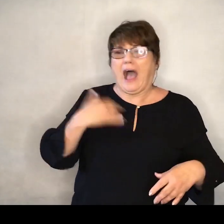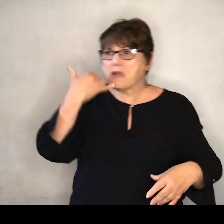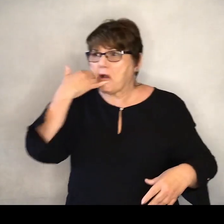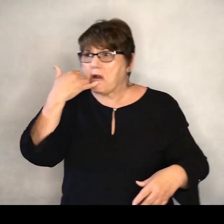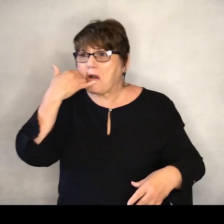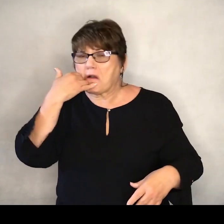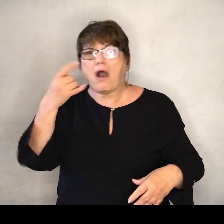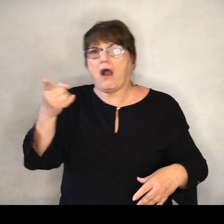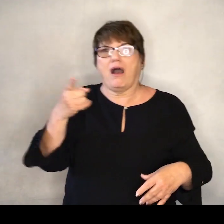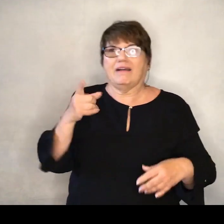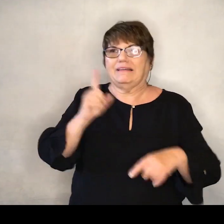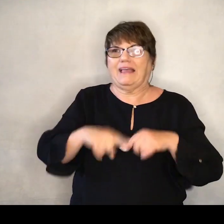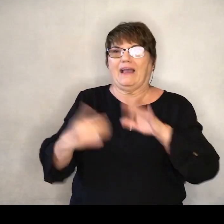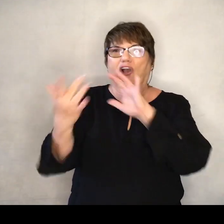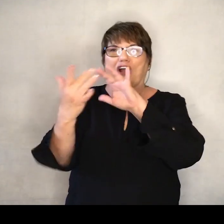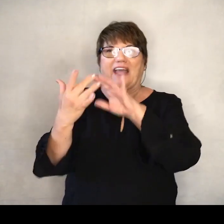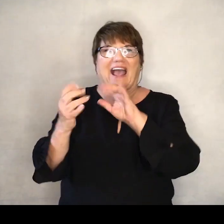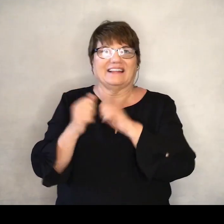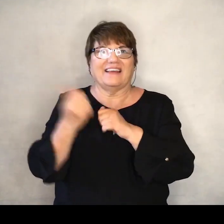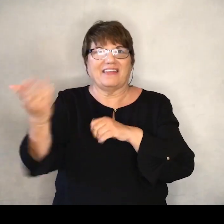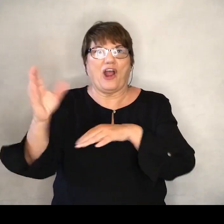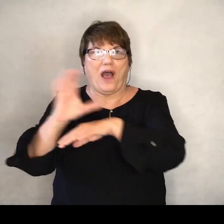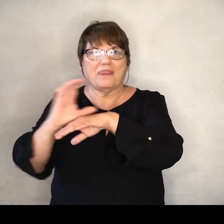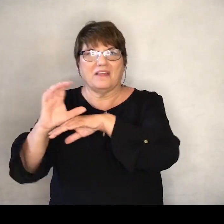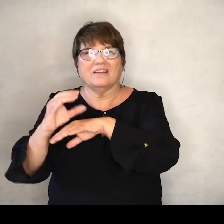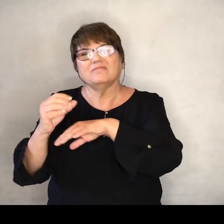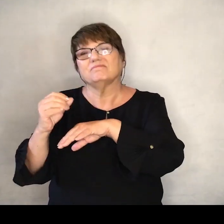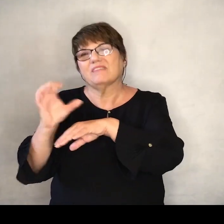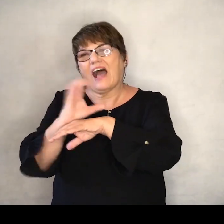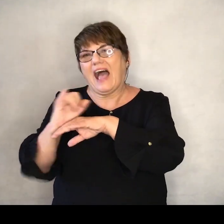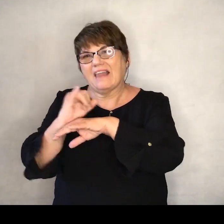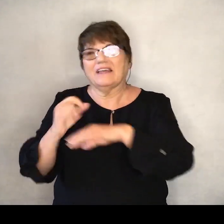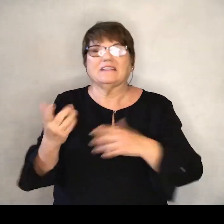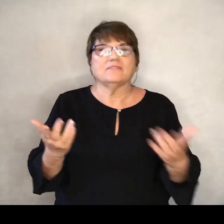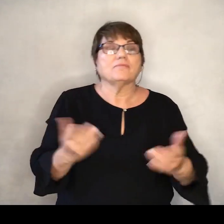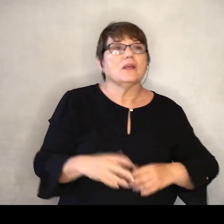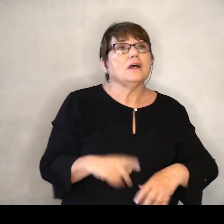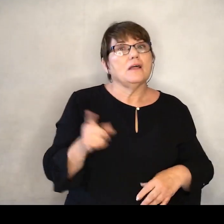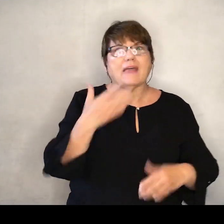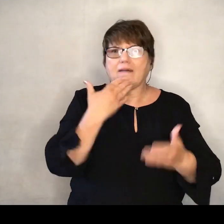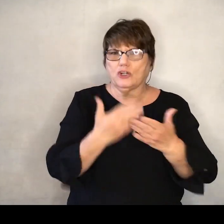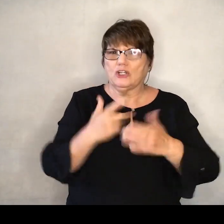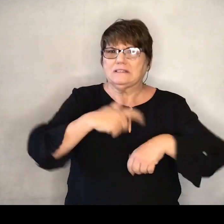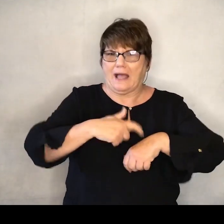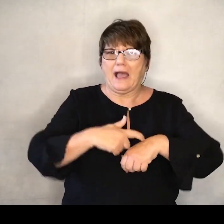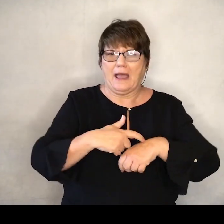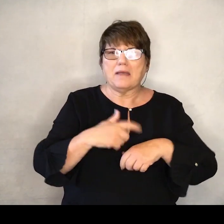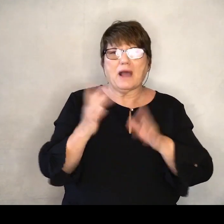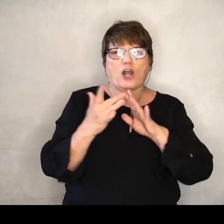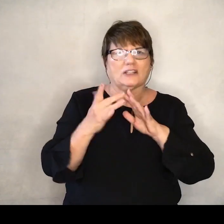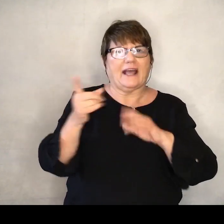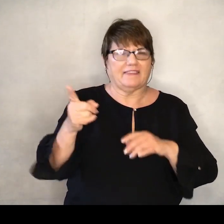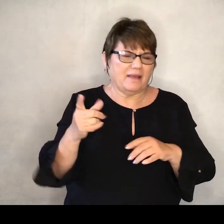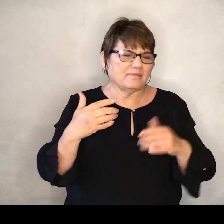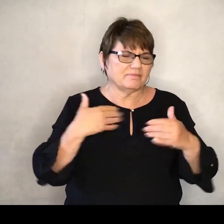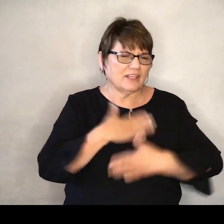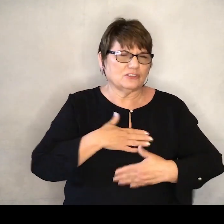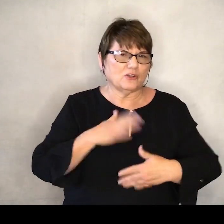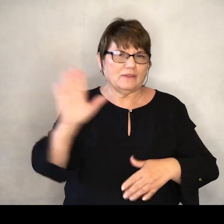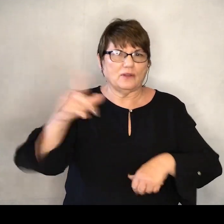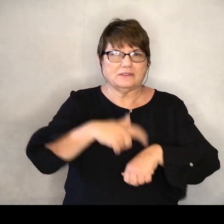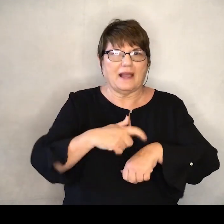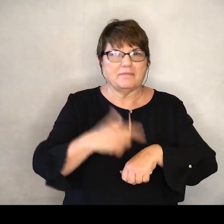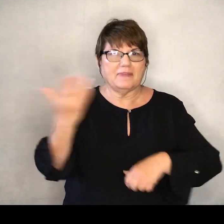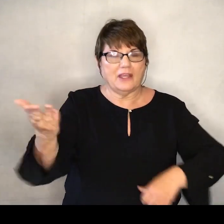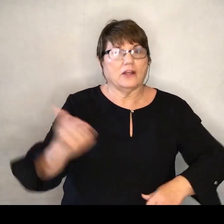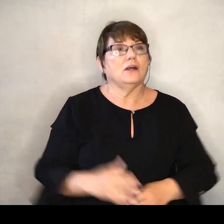or the second kind of parents They're doing well We've gotten a few words from them And it sounds like they're having a great camp But I'll tell you more about that in a little